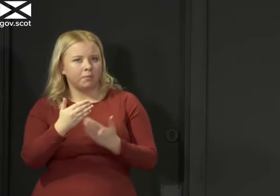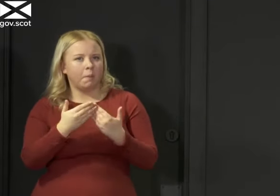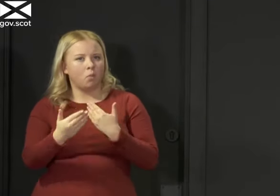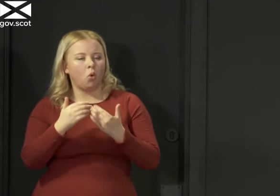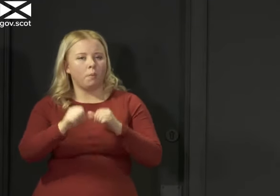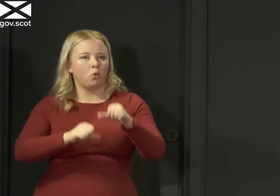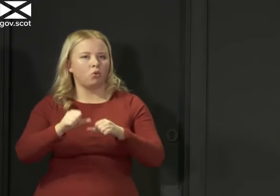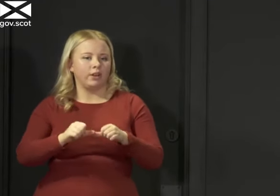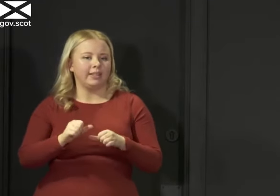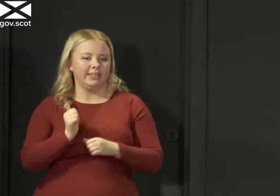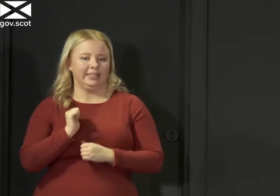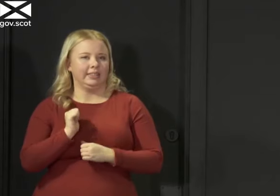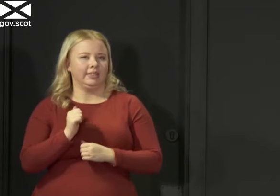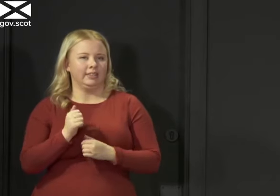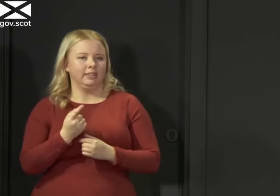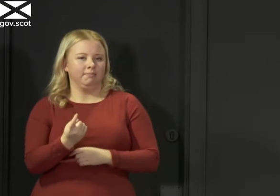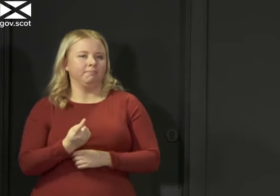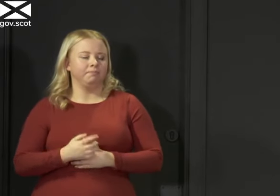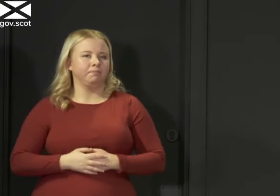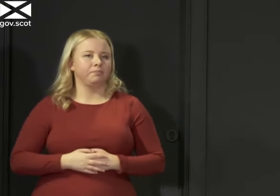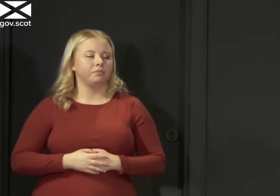on that in fairly short order.